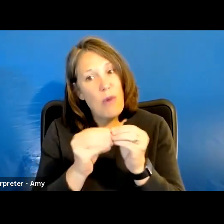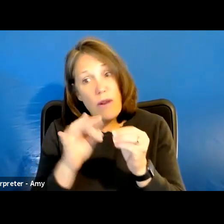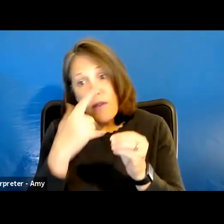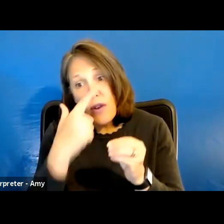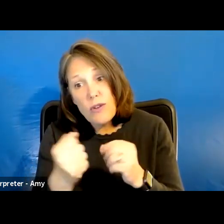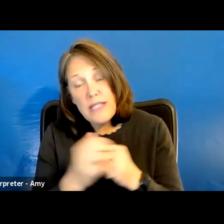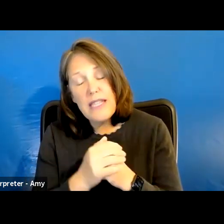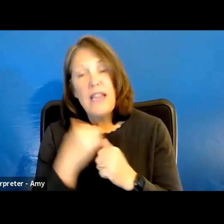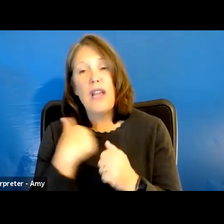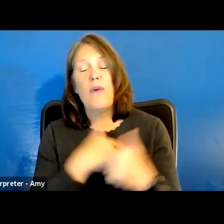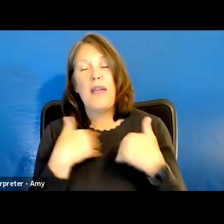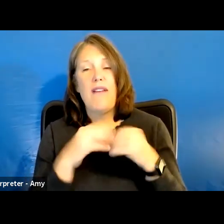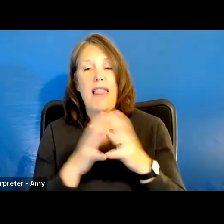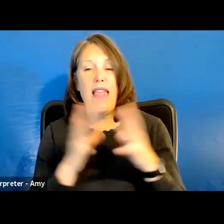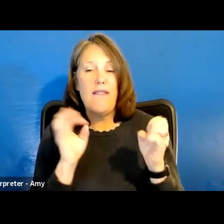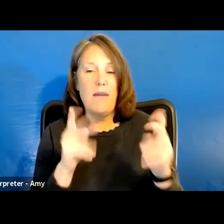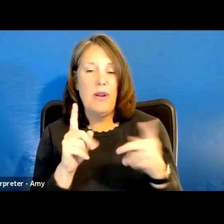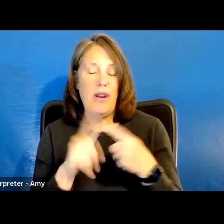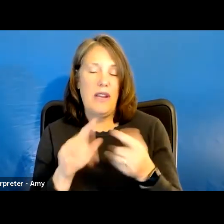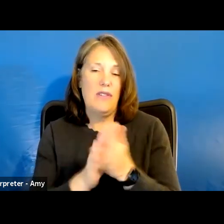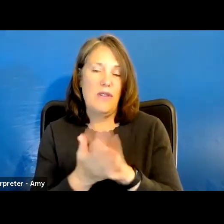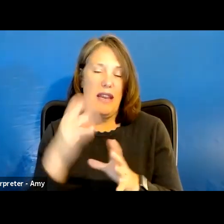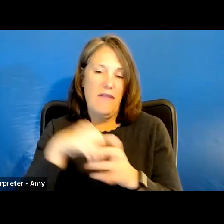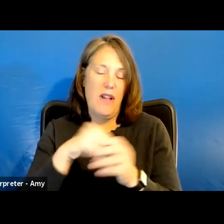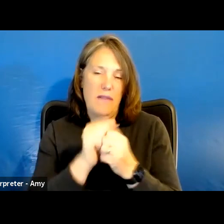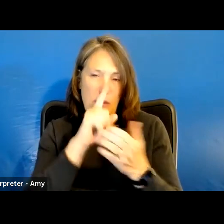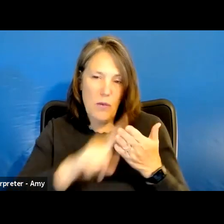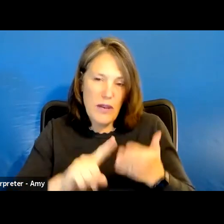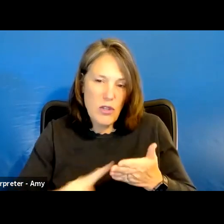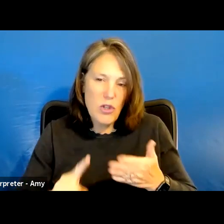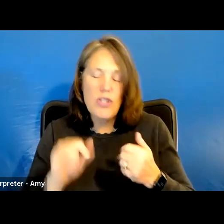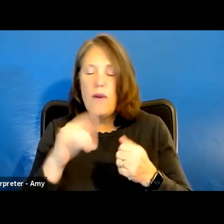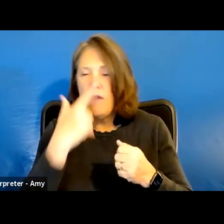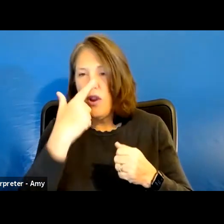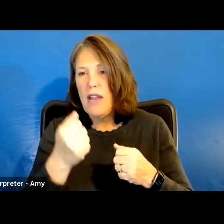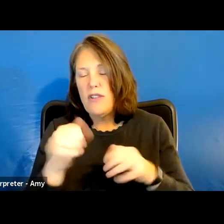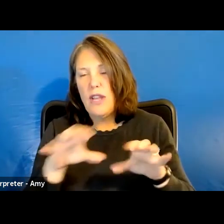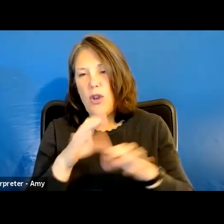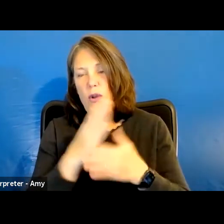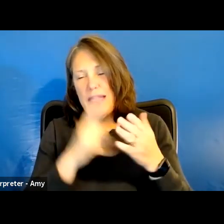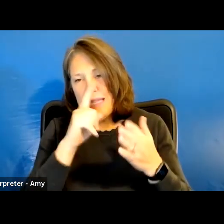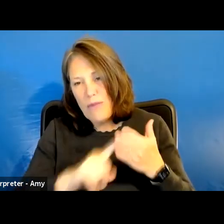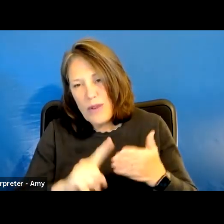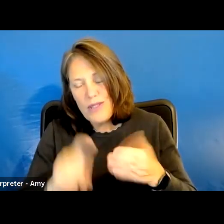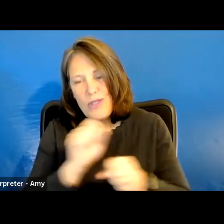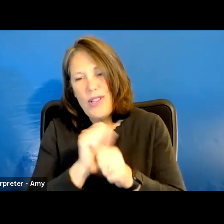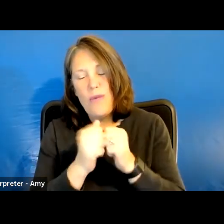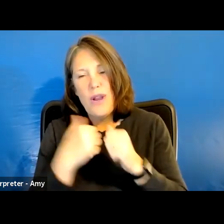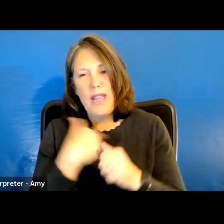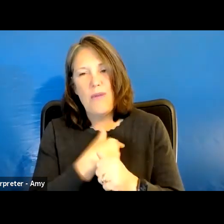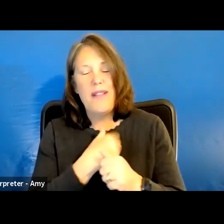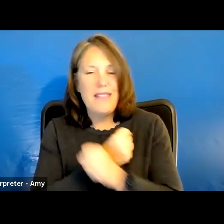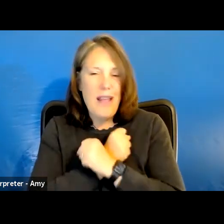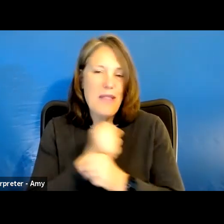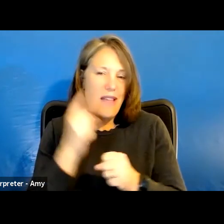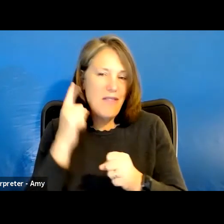you. We have lots of opportunities to get involved with our research. So if you're interested in doing some research and working with us, I'd love